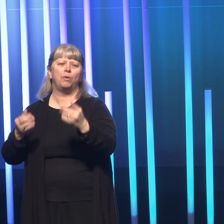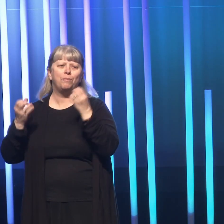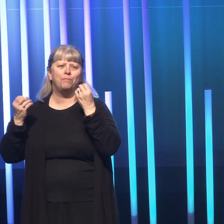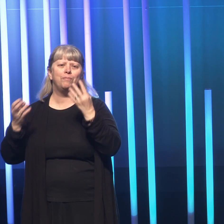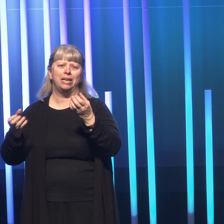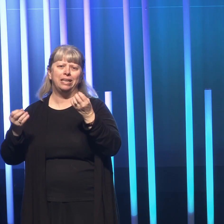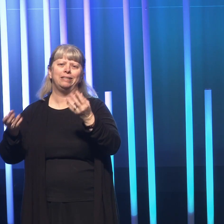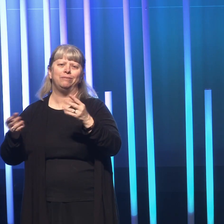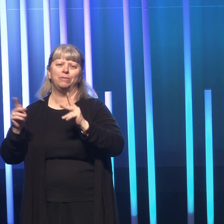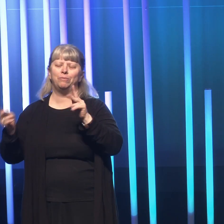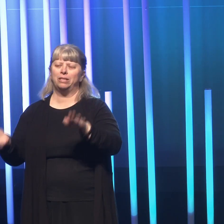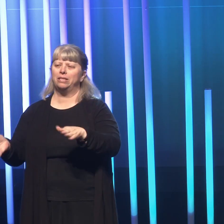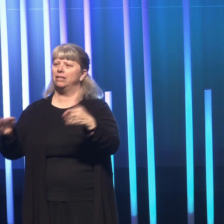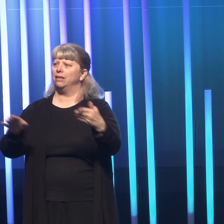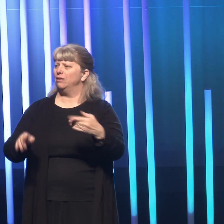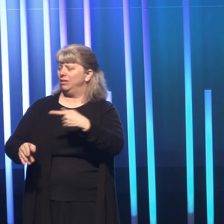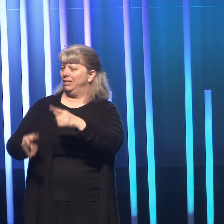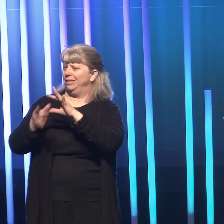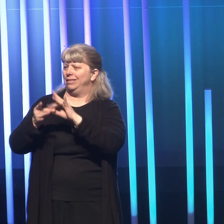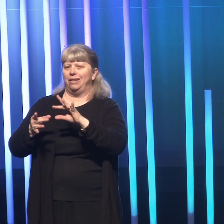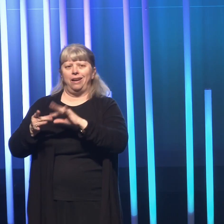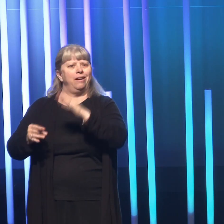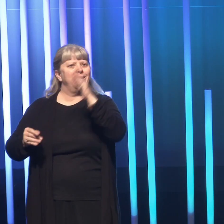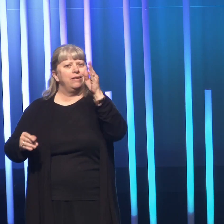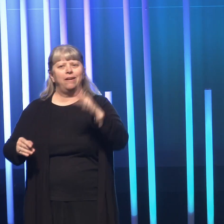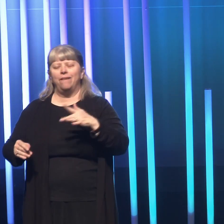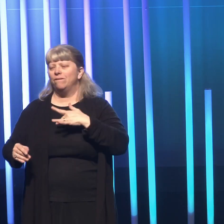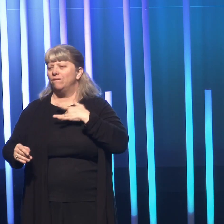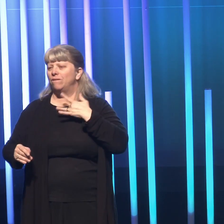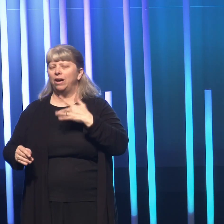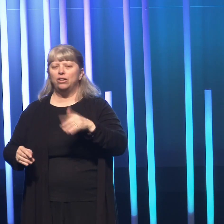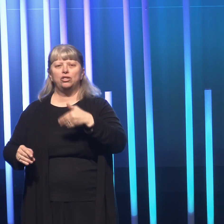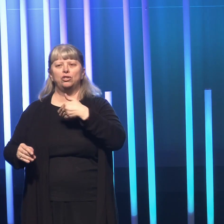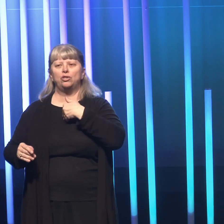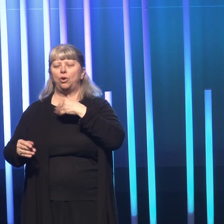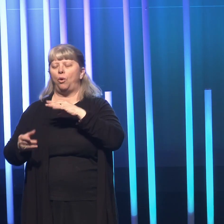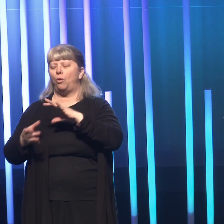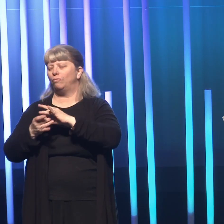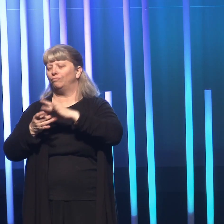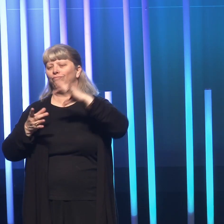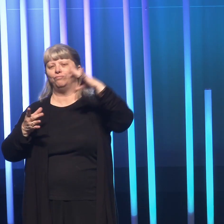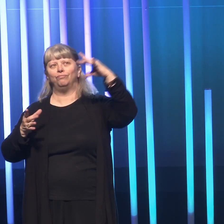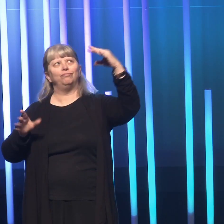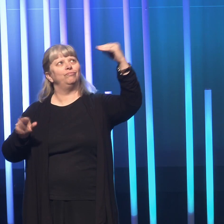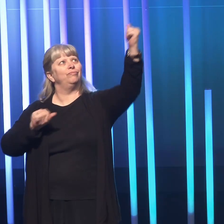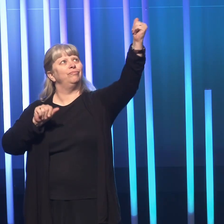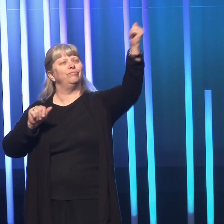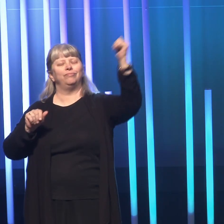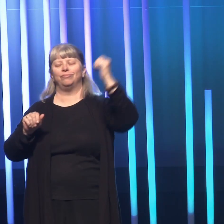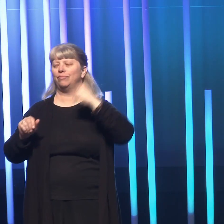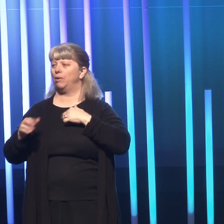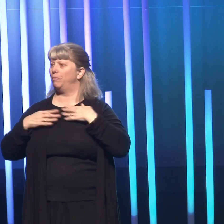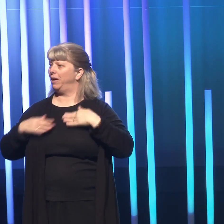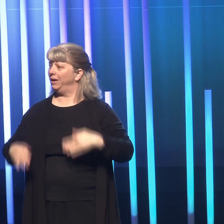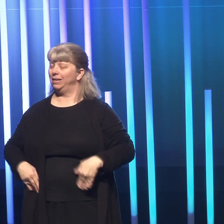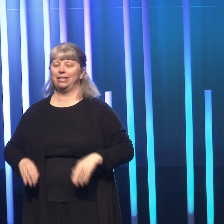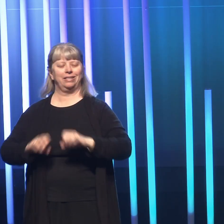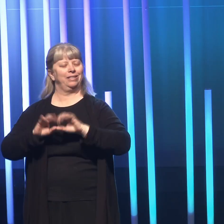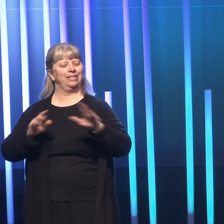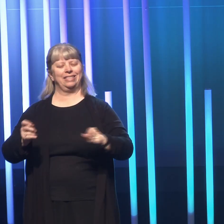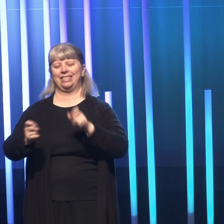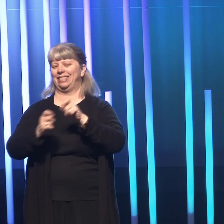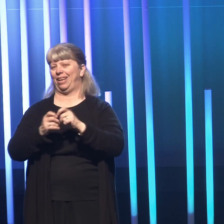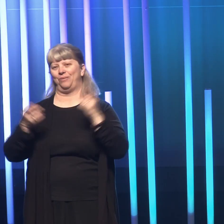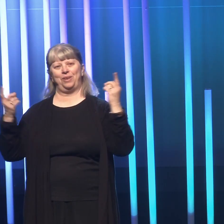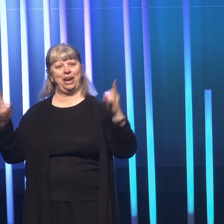passings. And she said that she has never felt a soul leave its body. But she was clear that that's exactly